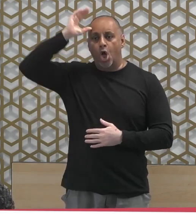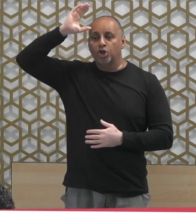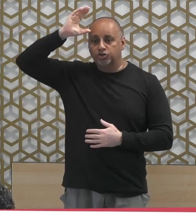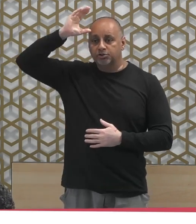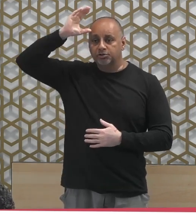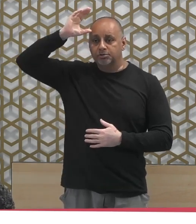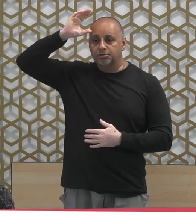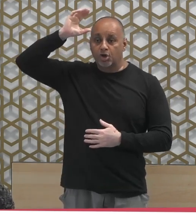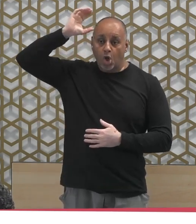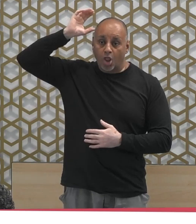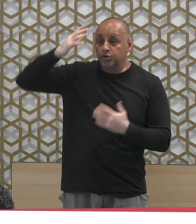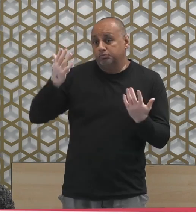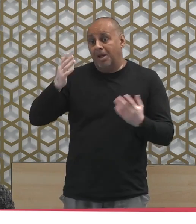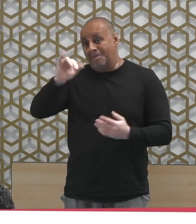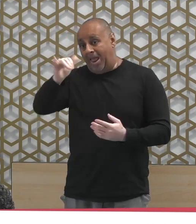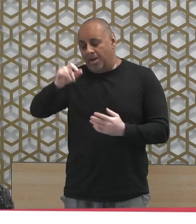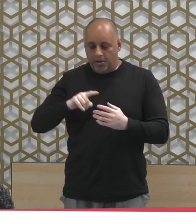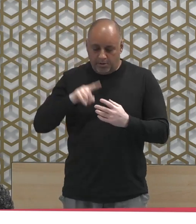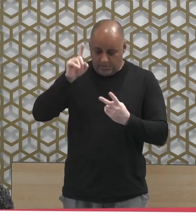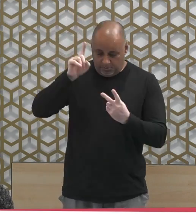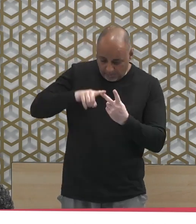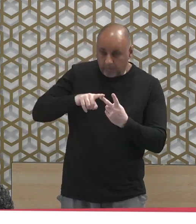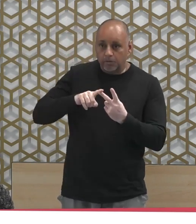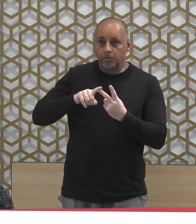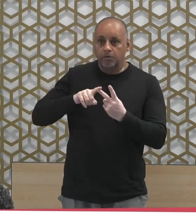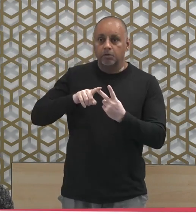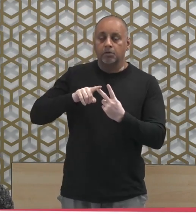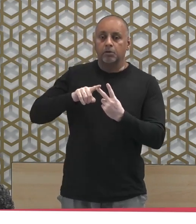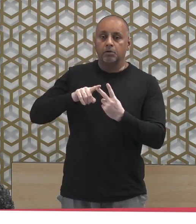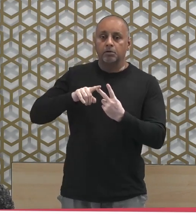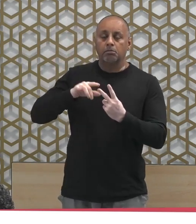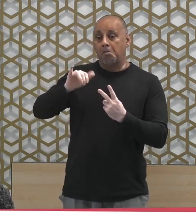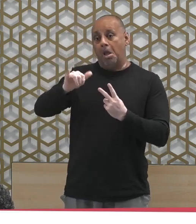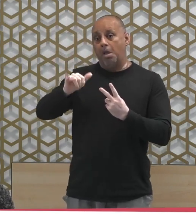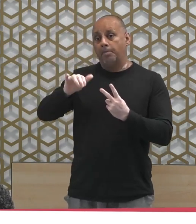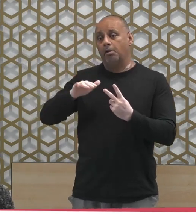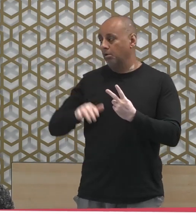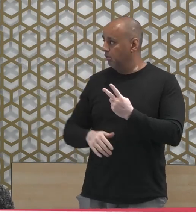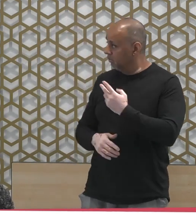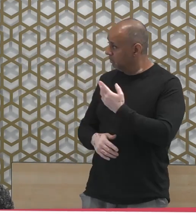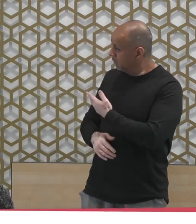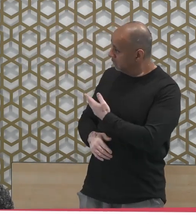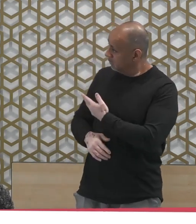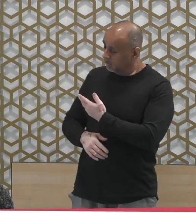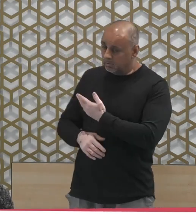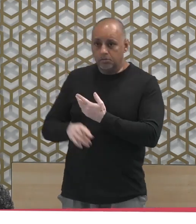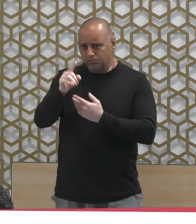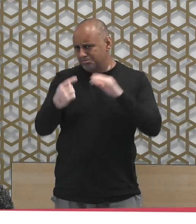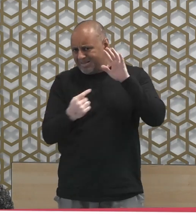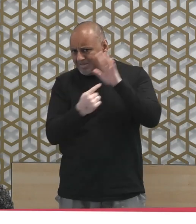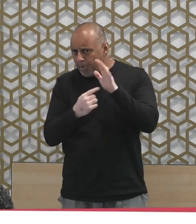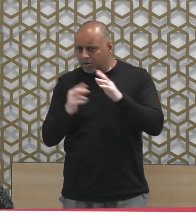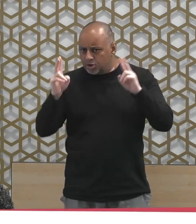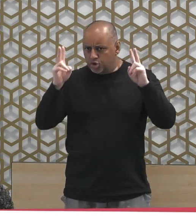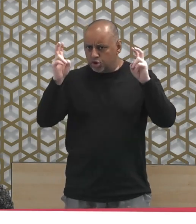It could also be a situation where, which, and subhanallah, this particular topic is a very important topic